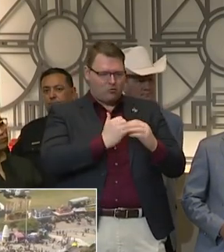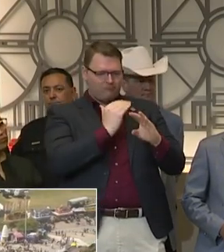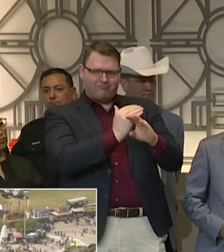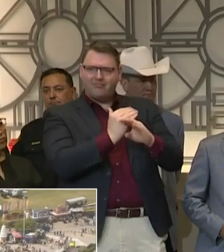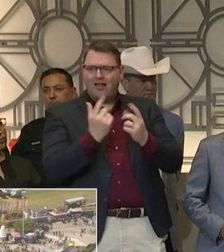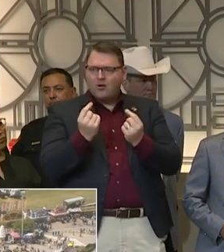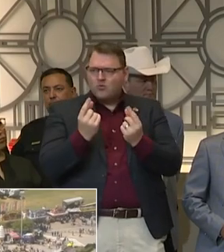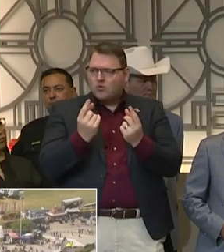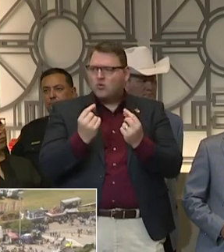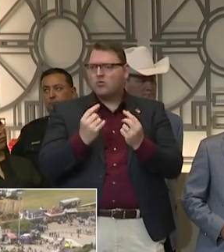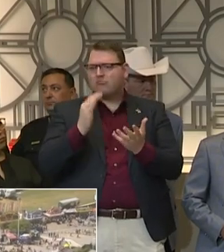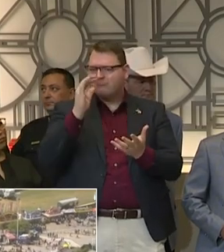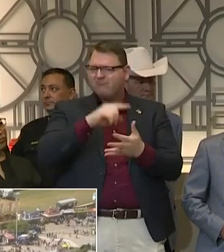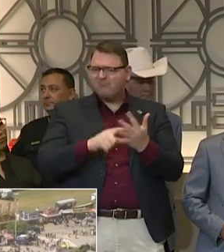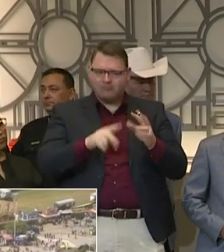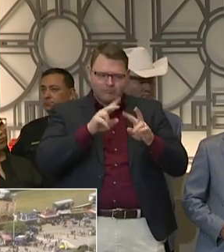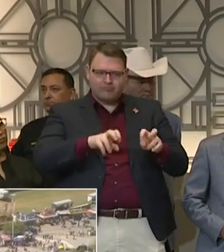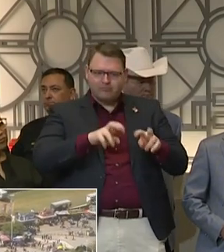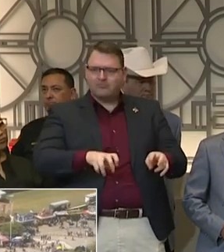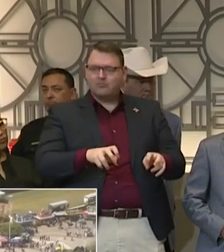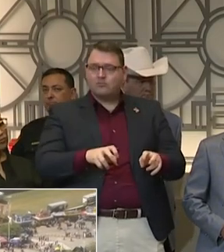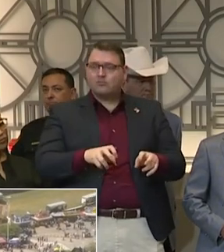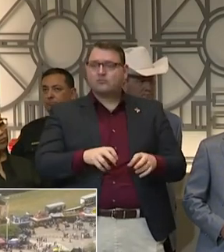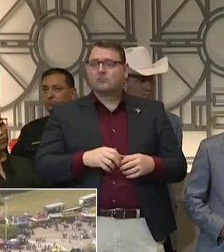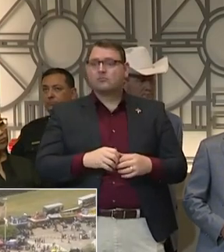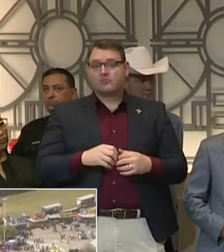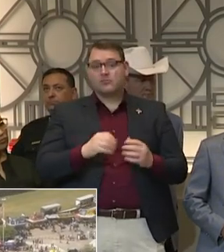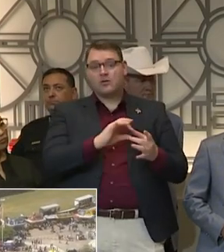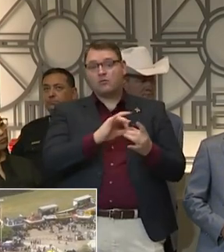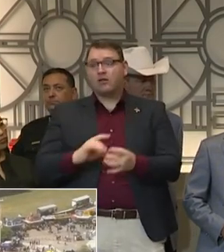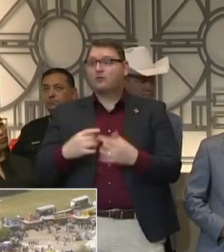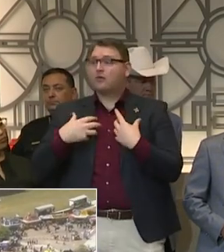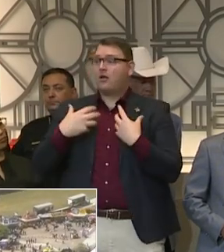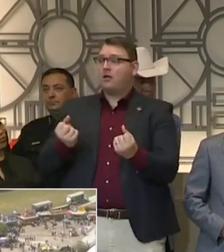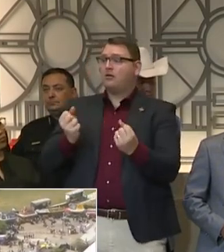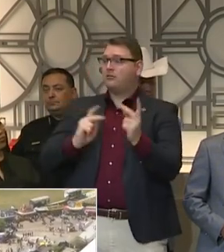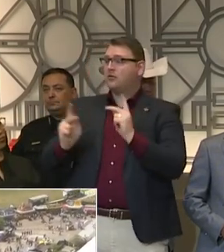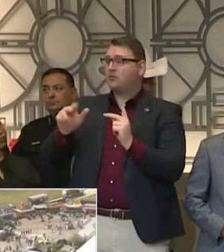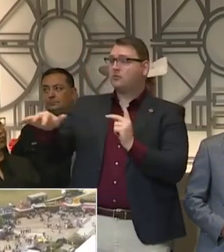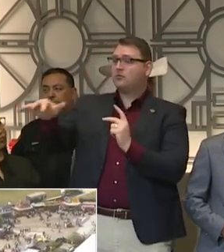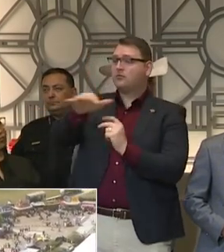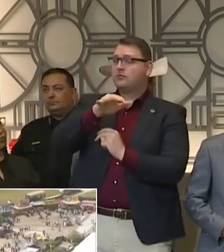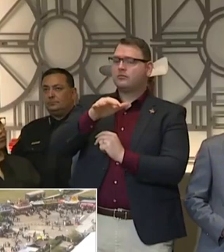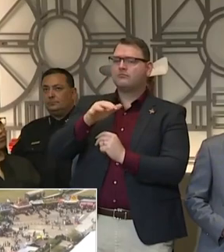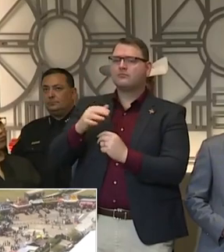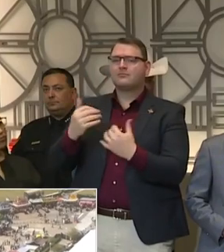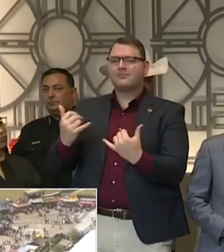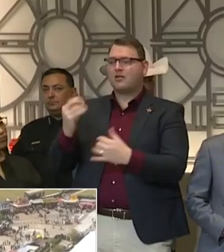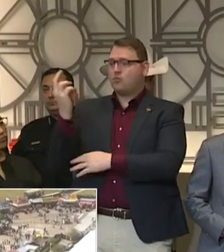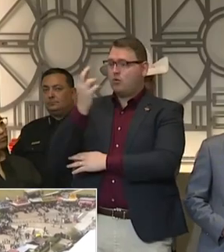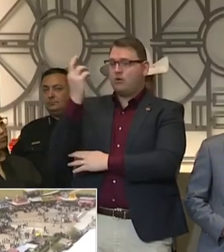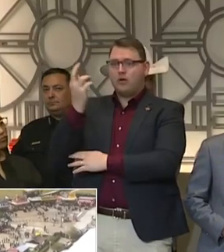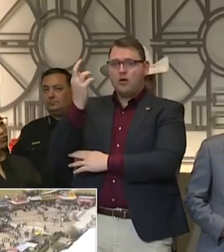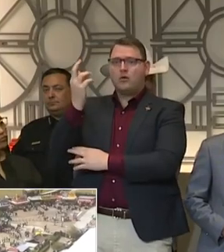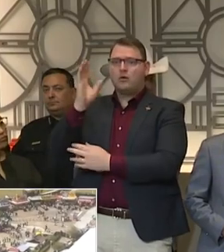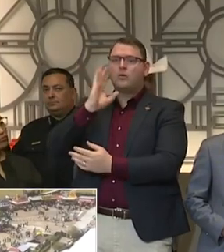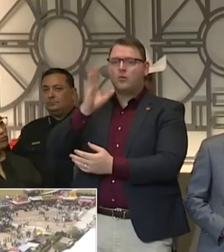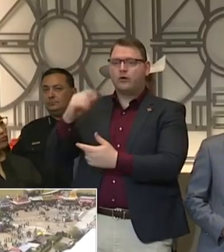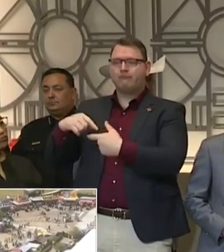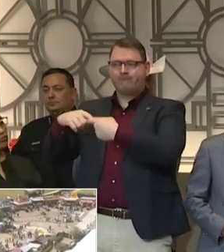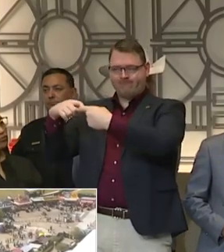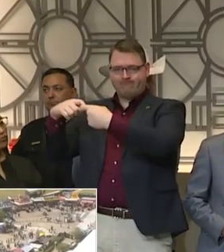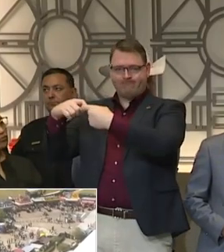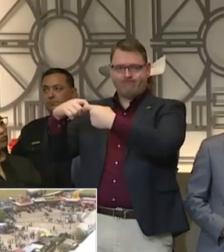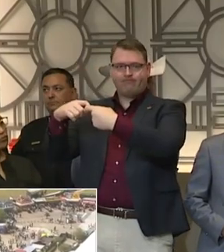the rodeo will be canceled. They'll begin winding down starting today. And as the mayor mentioned,